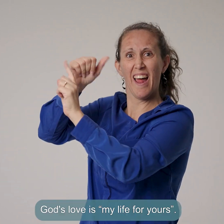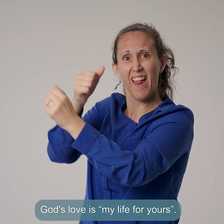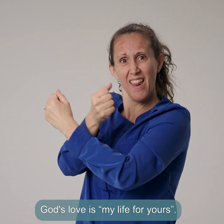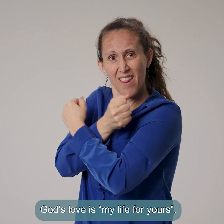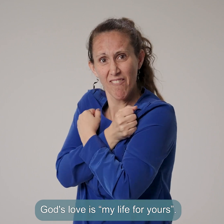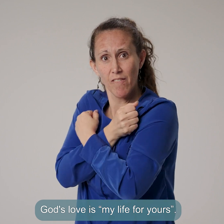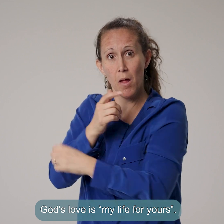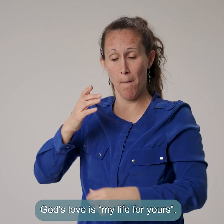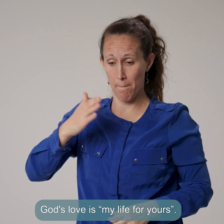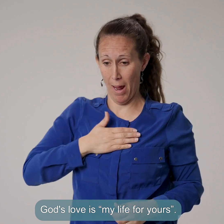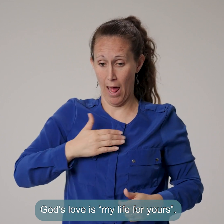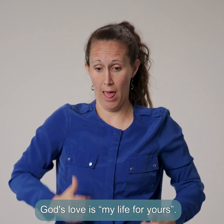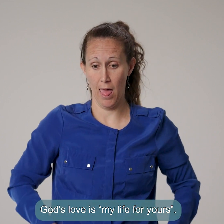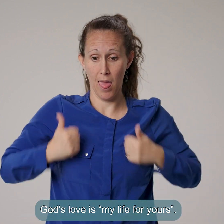God's love is my life for yours.